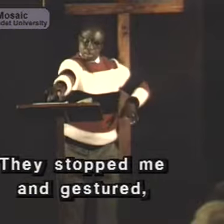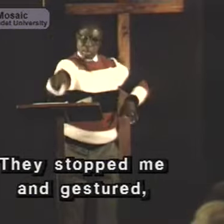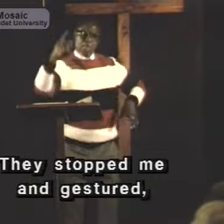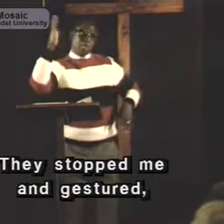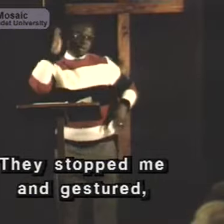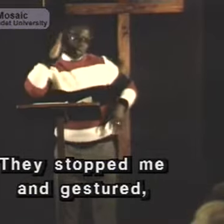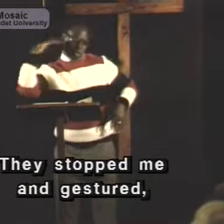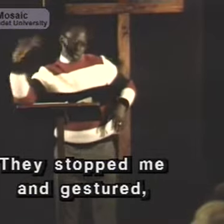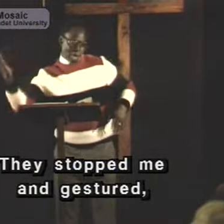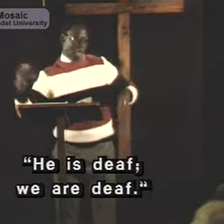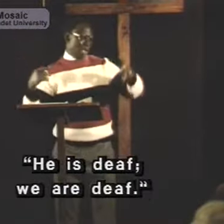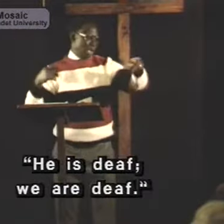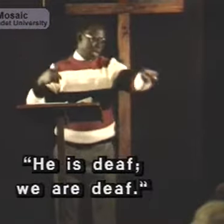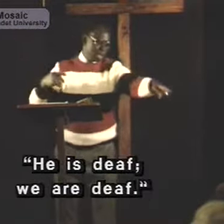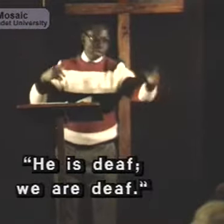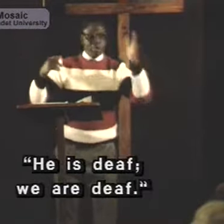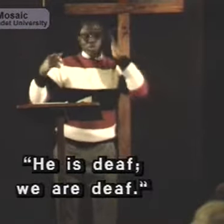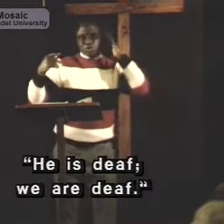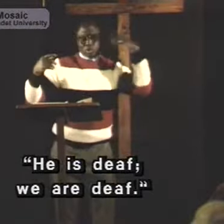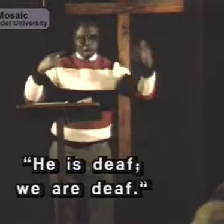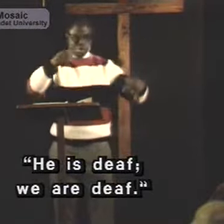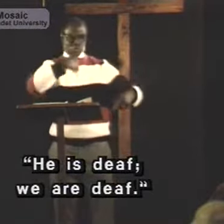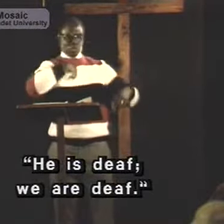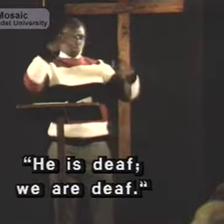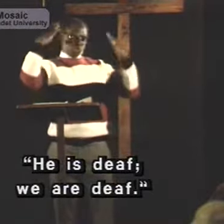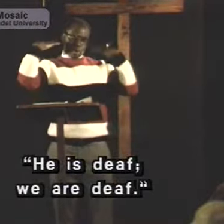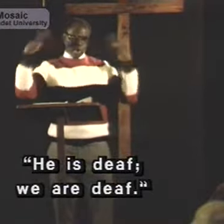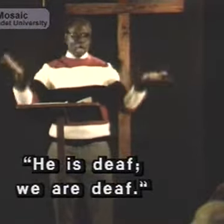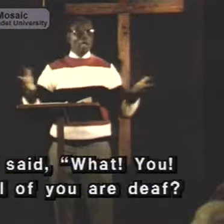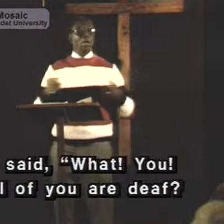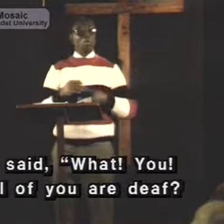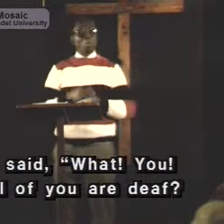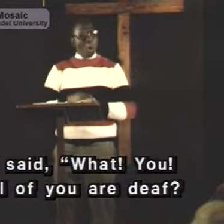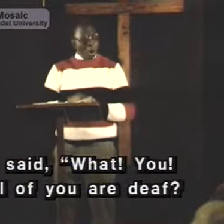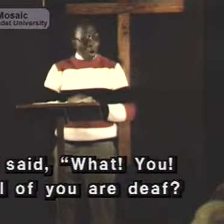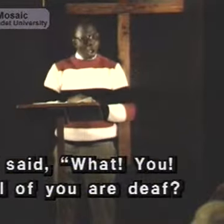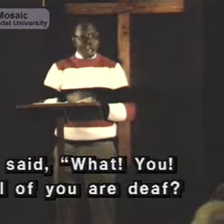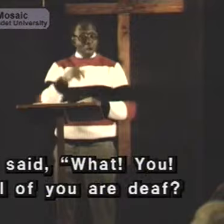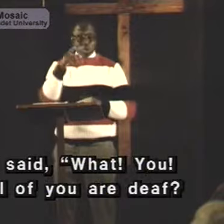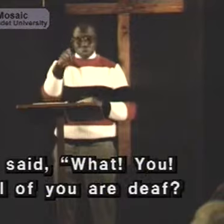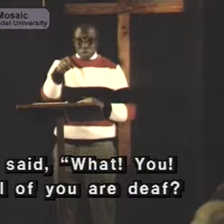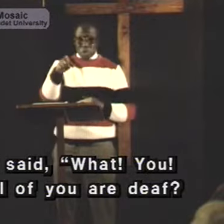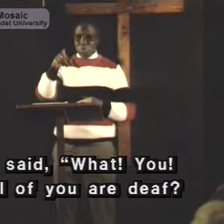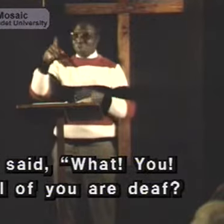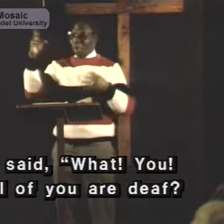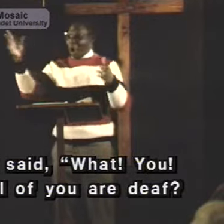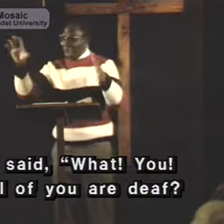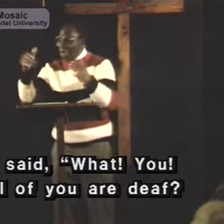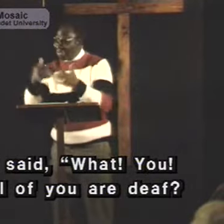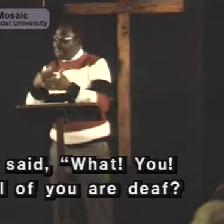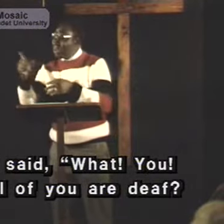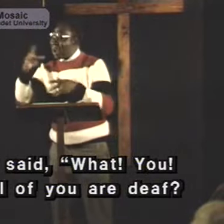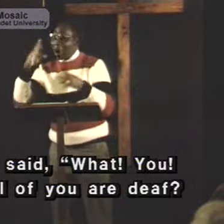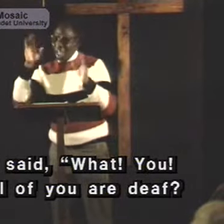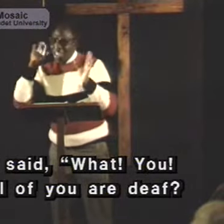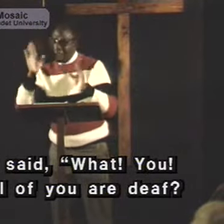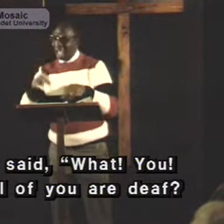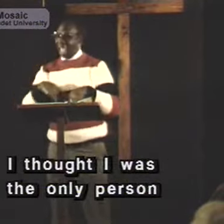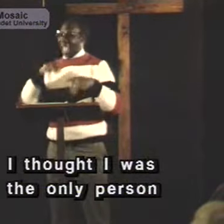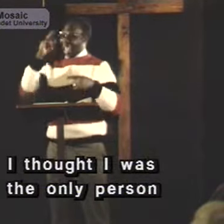gestured, he is deaf. We are deaf. I said, what? You? All of you are deaf? I thought